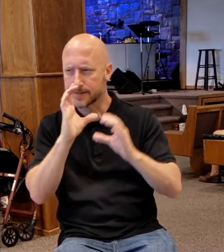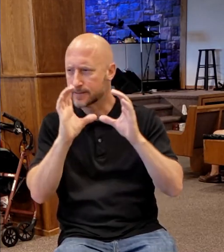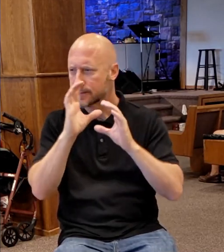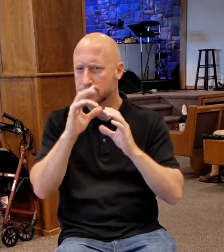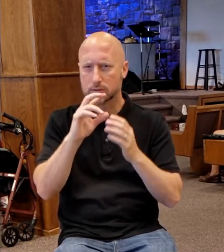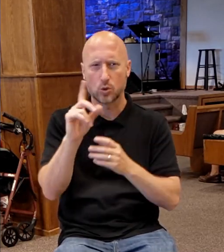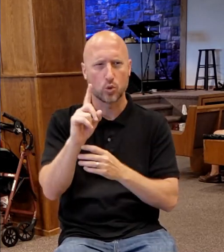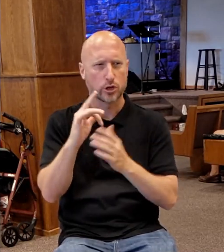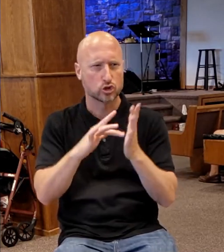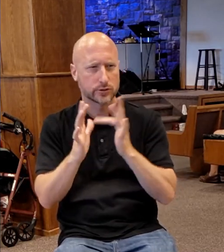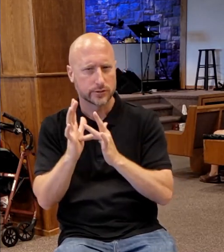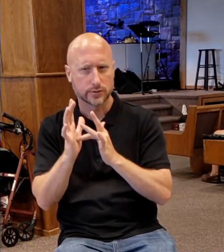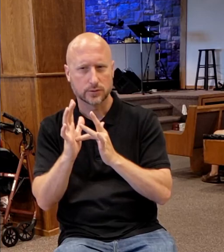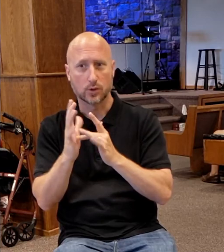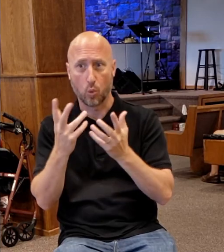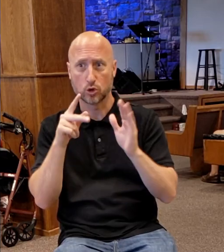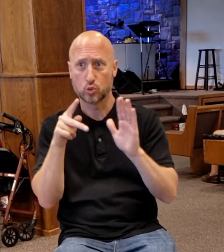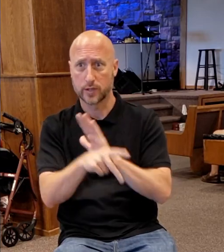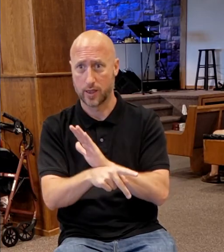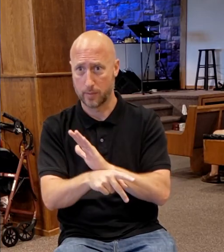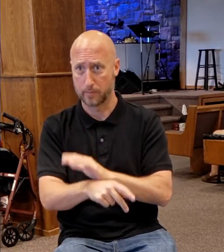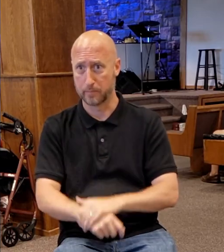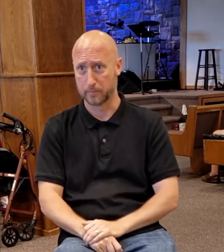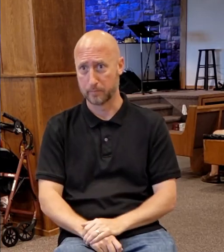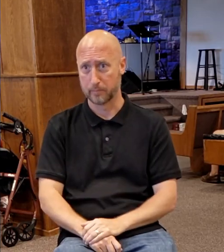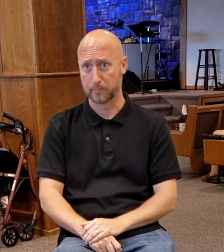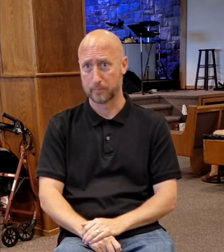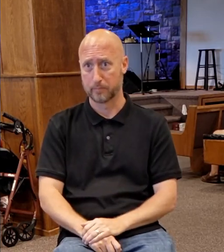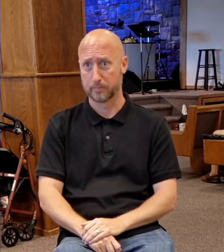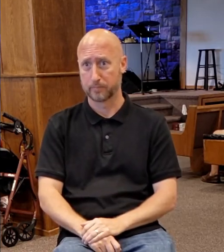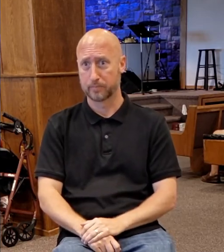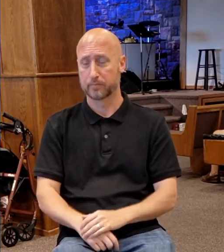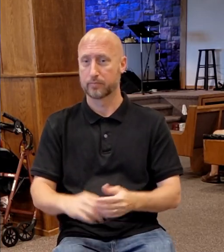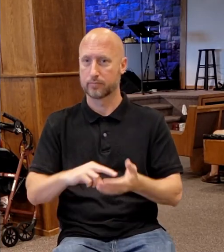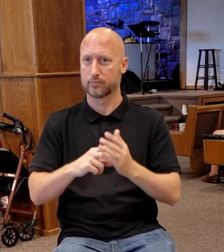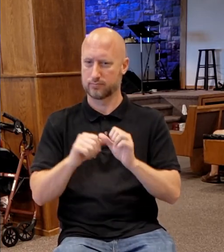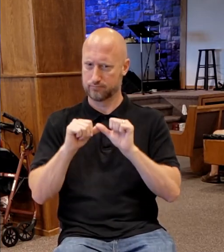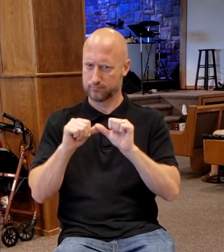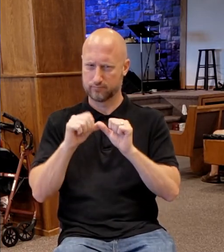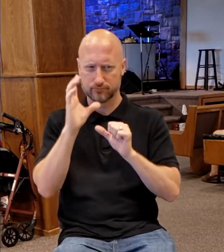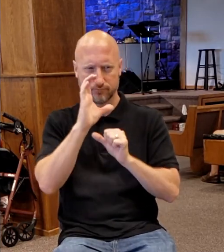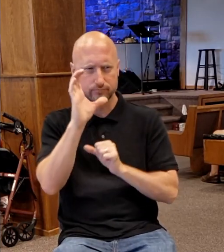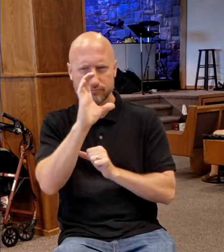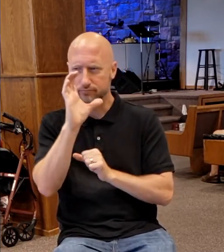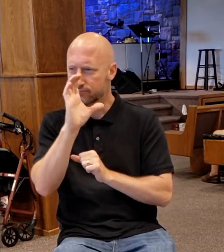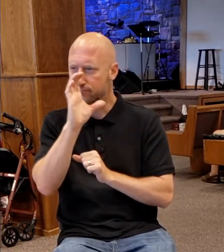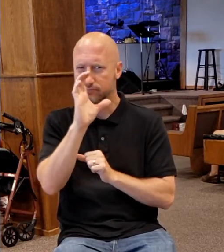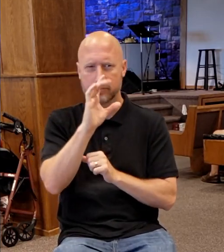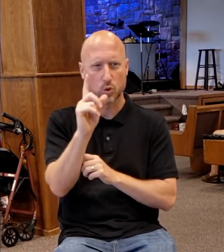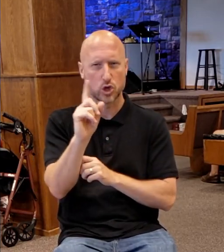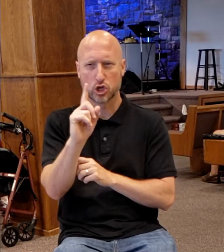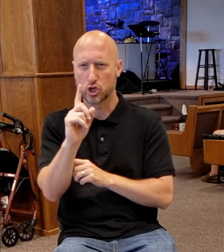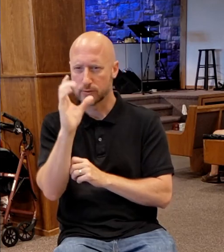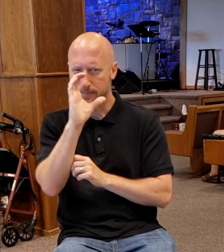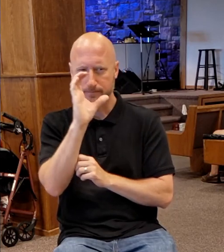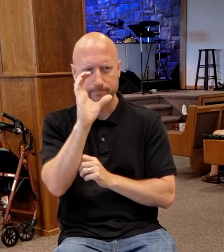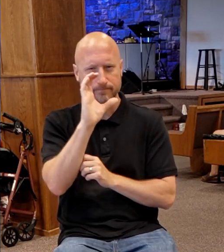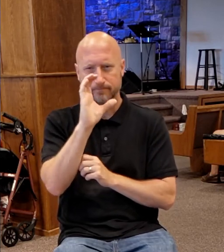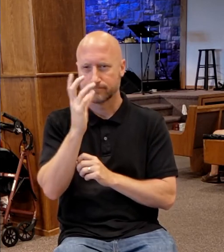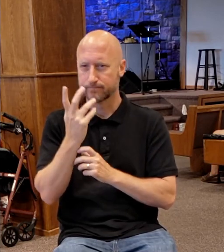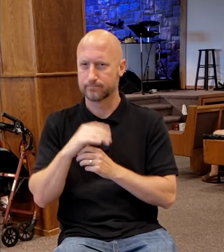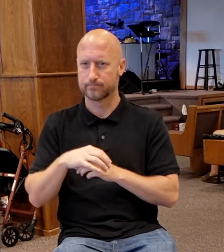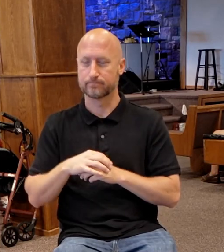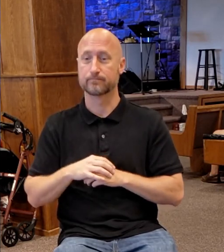the same word that says, when they sought to kill him. It's an imperfect. That means continually sought, looking for the right time. Here, they're continually